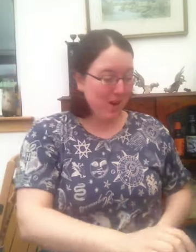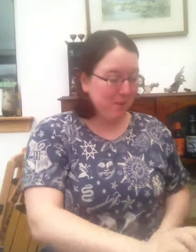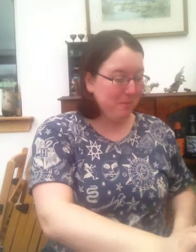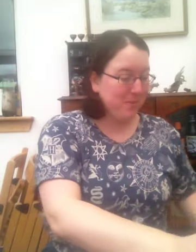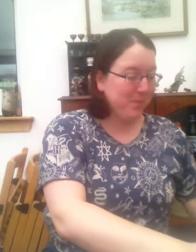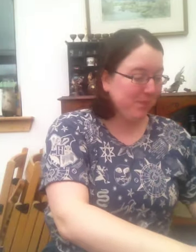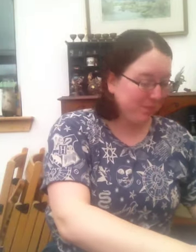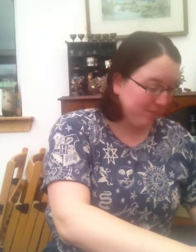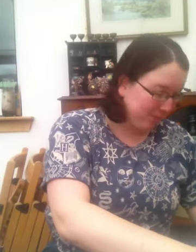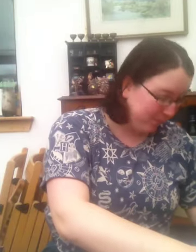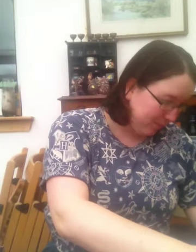go.